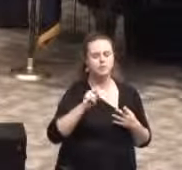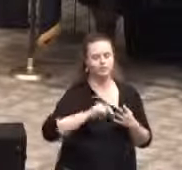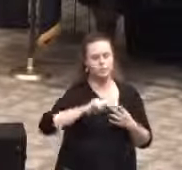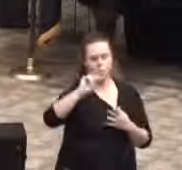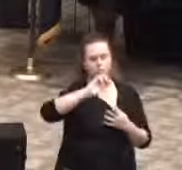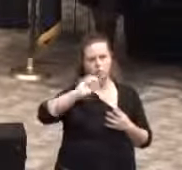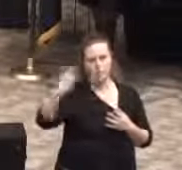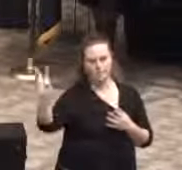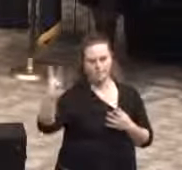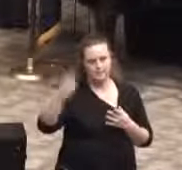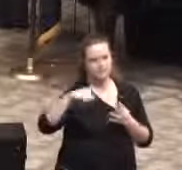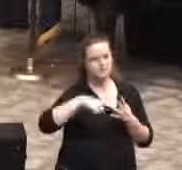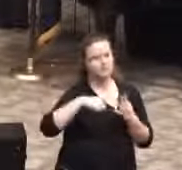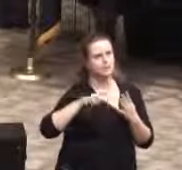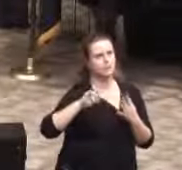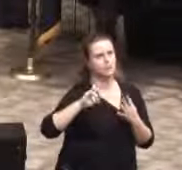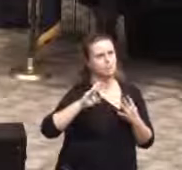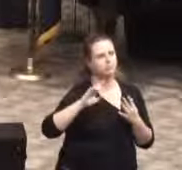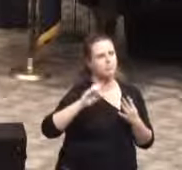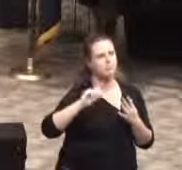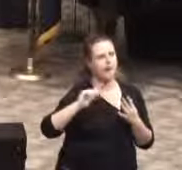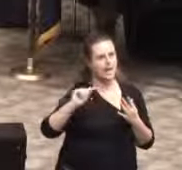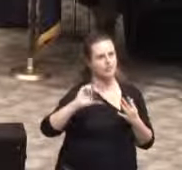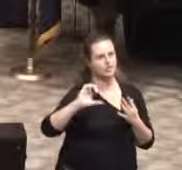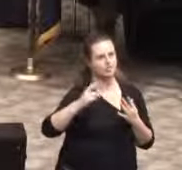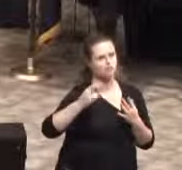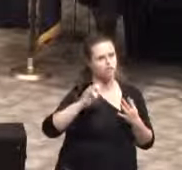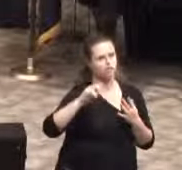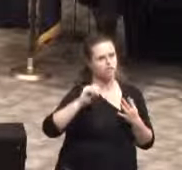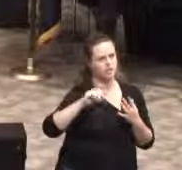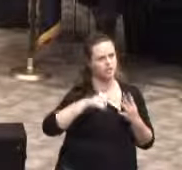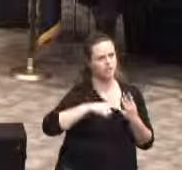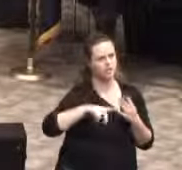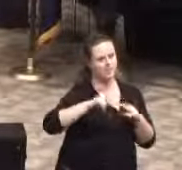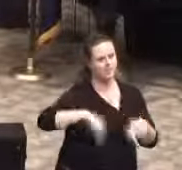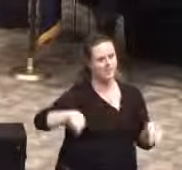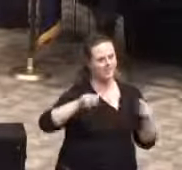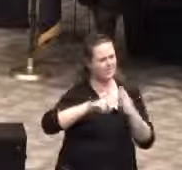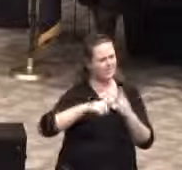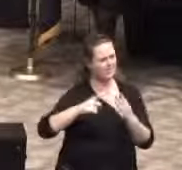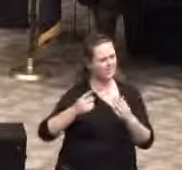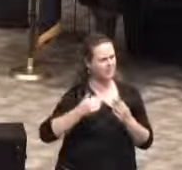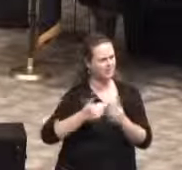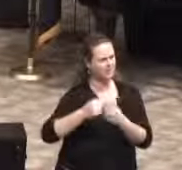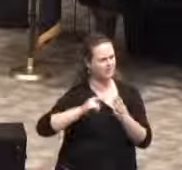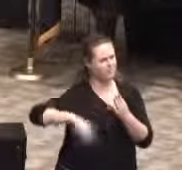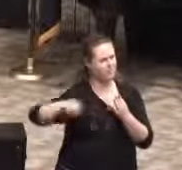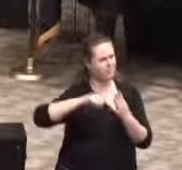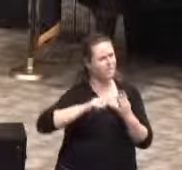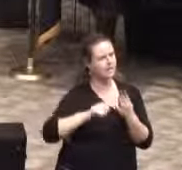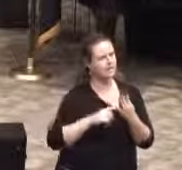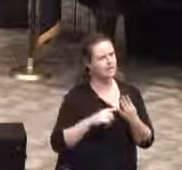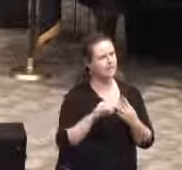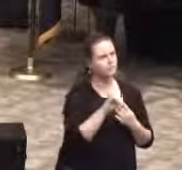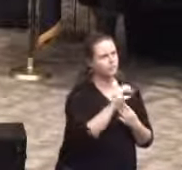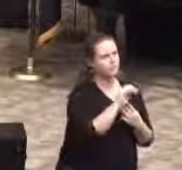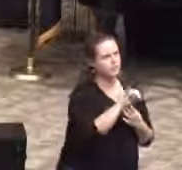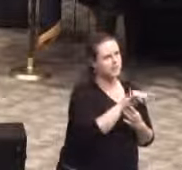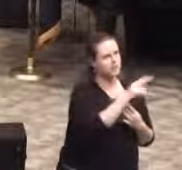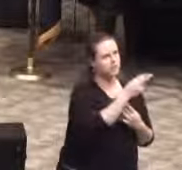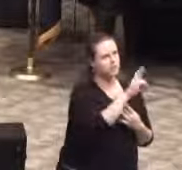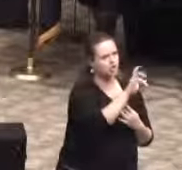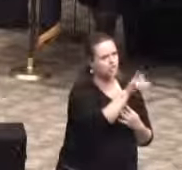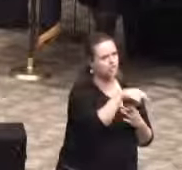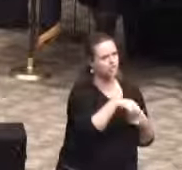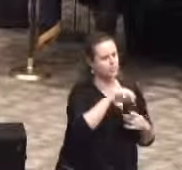Christian from Marble Valley. Jimmy Hurley from the Northeast Regional Correctional Complex. Thank you. They all did